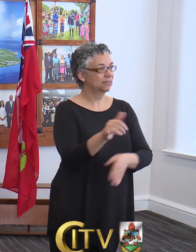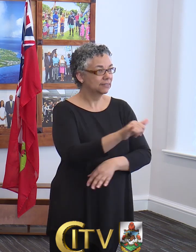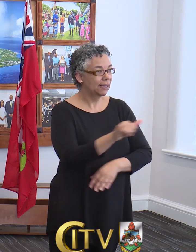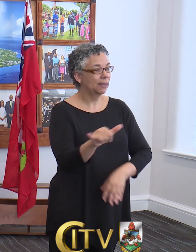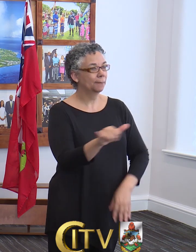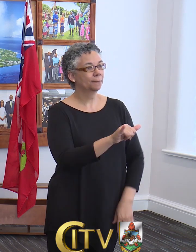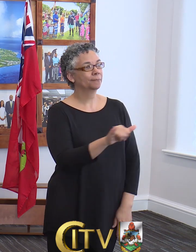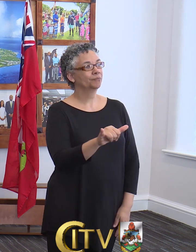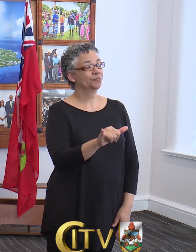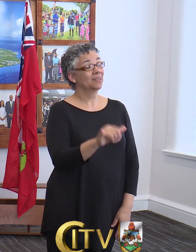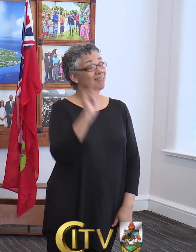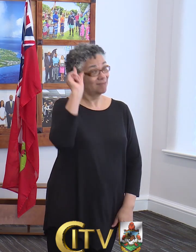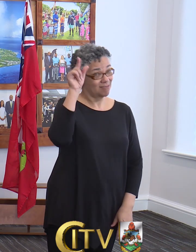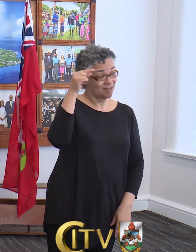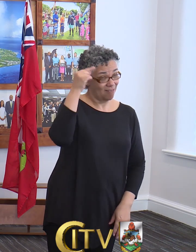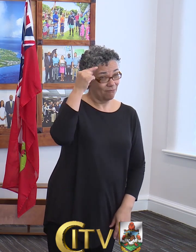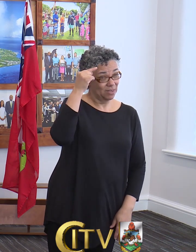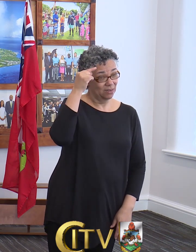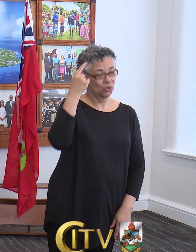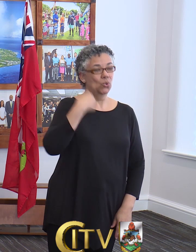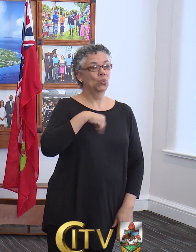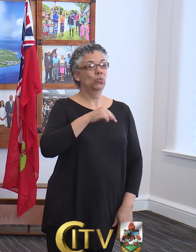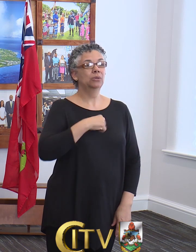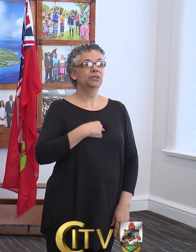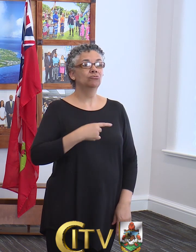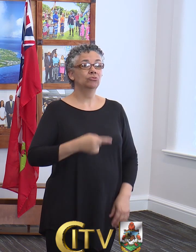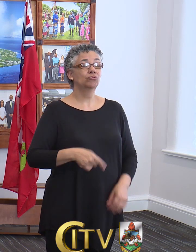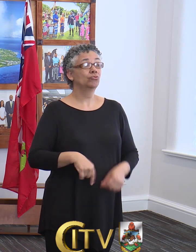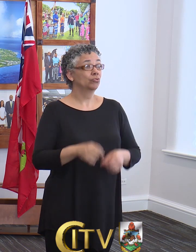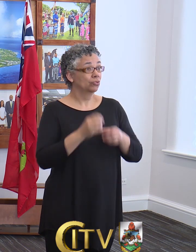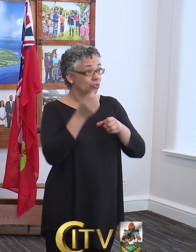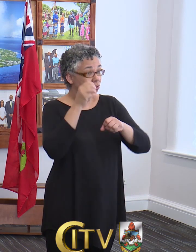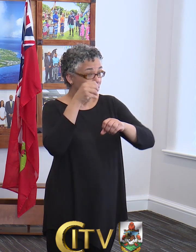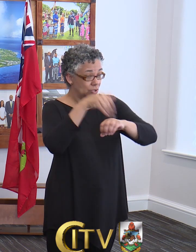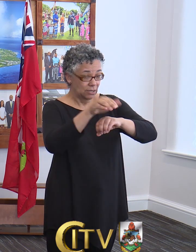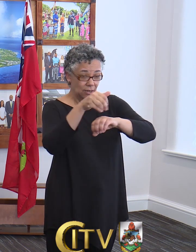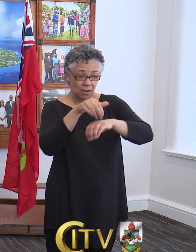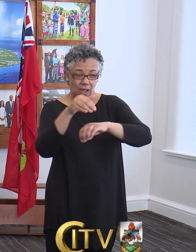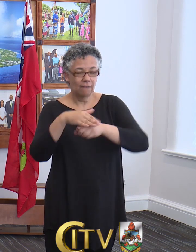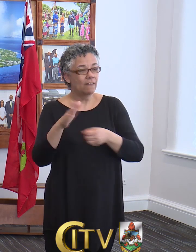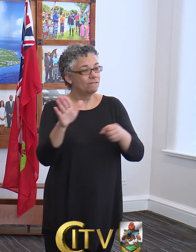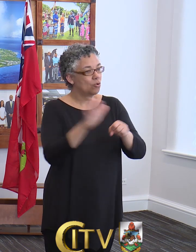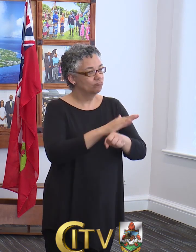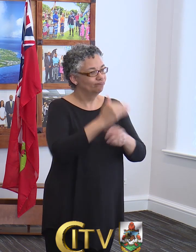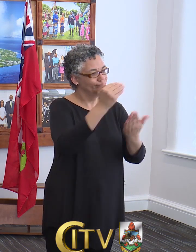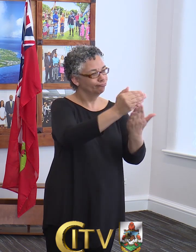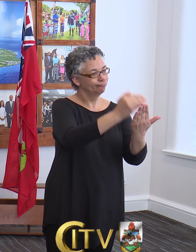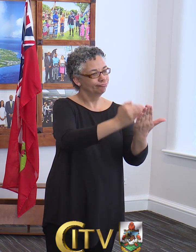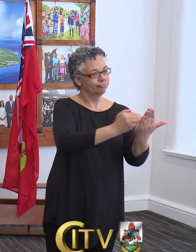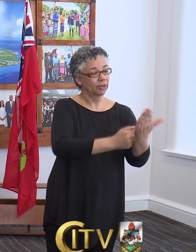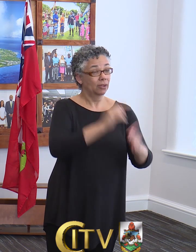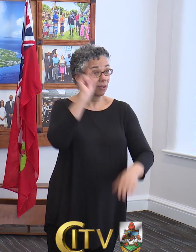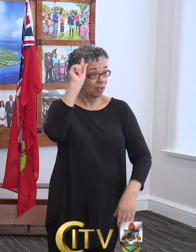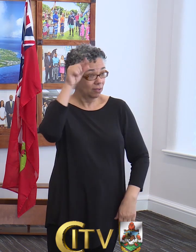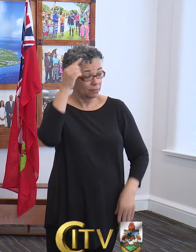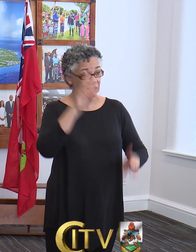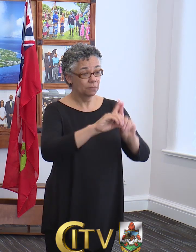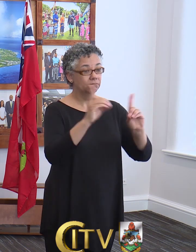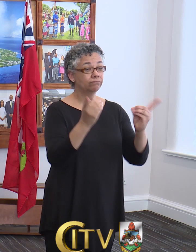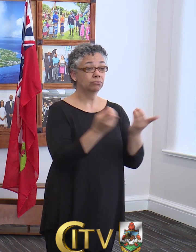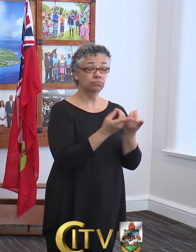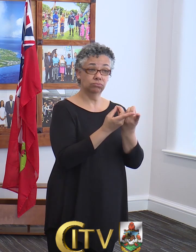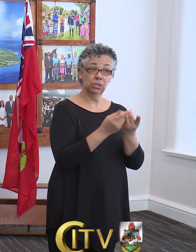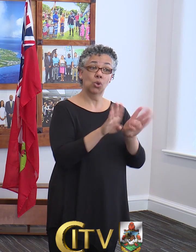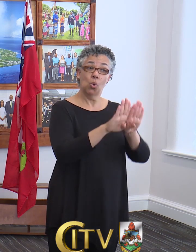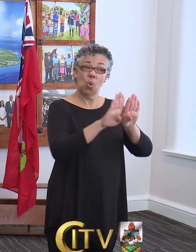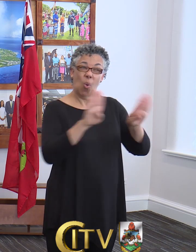Regarding the government, we will be releasing a full list of government departments that are fully open, that are